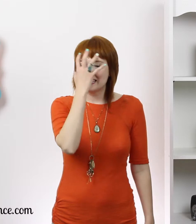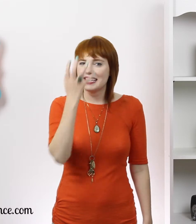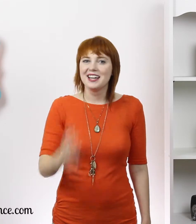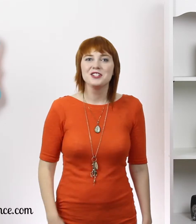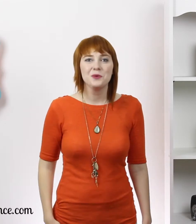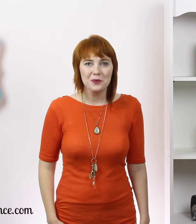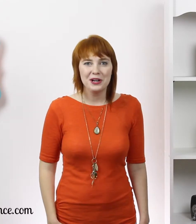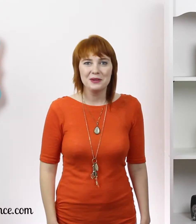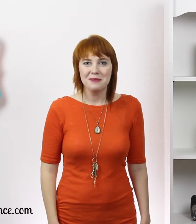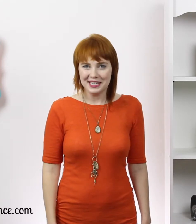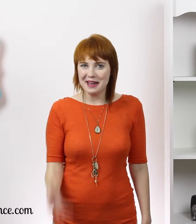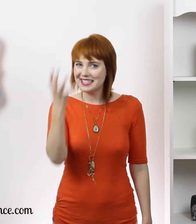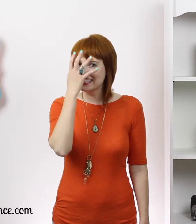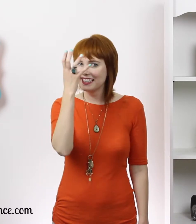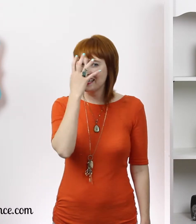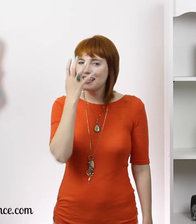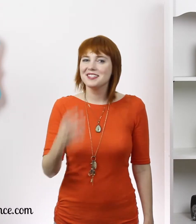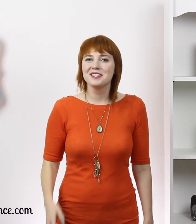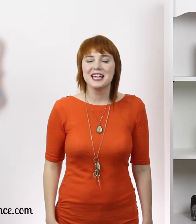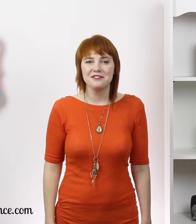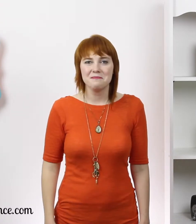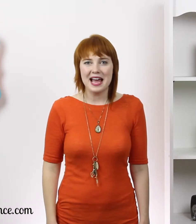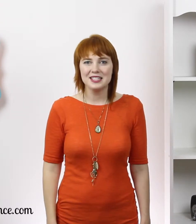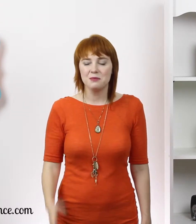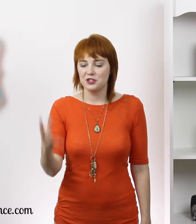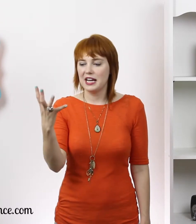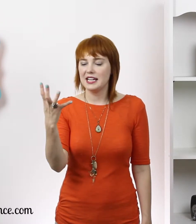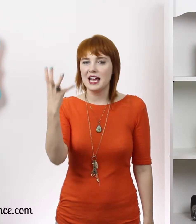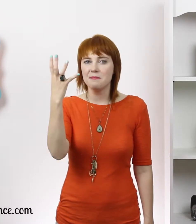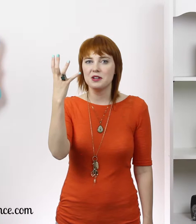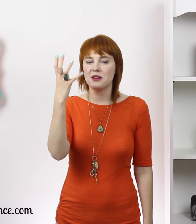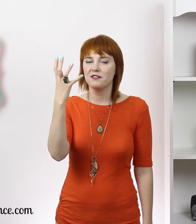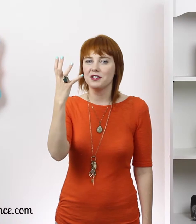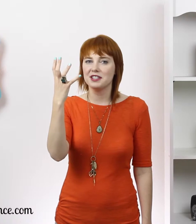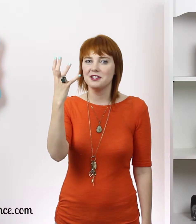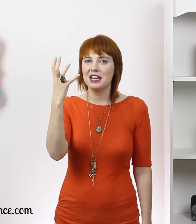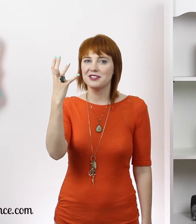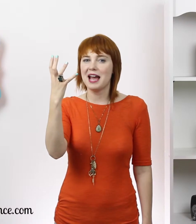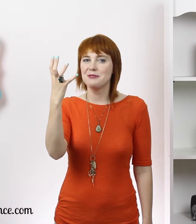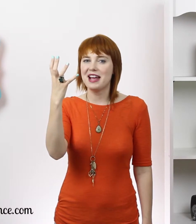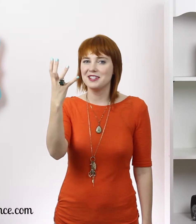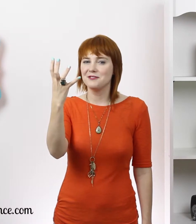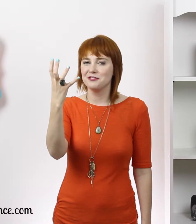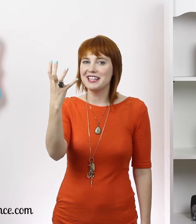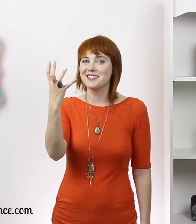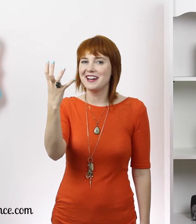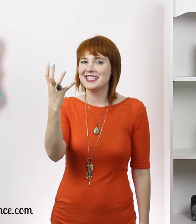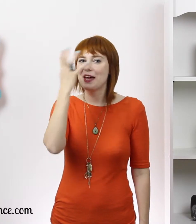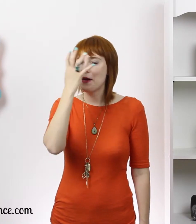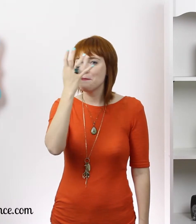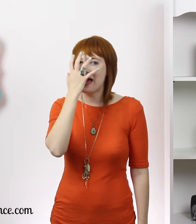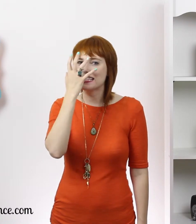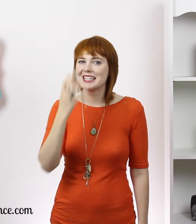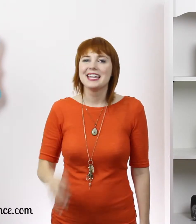Mask. Do you want to wear your monkey mask? To do the sign for mask, you put your hand up and you bend your fingers a little and you tap your head, your face